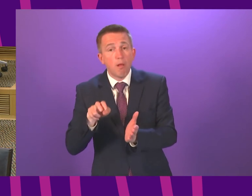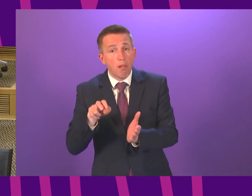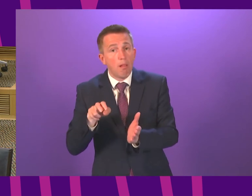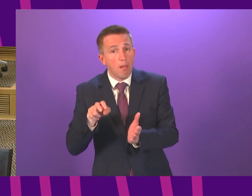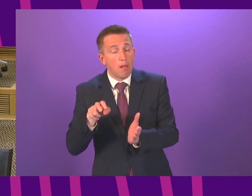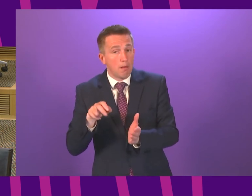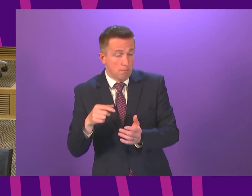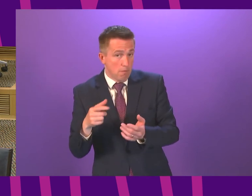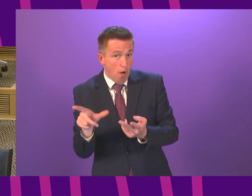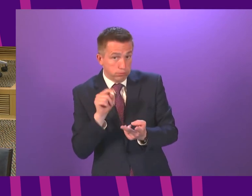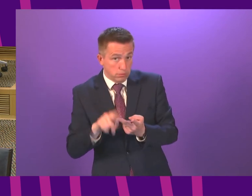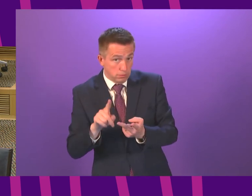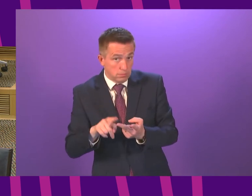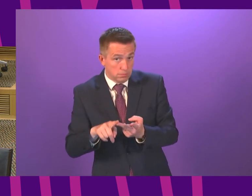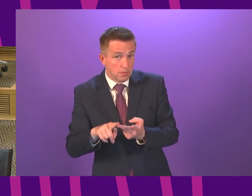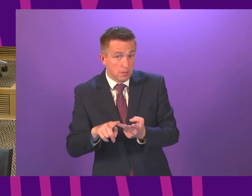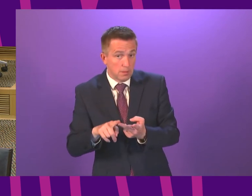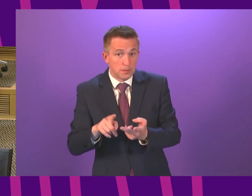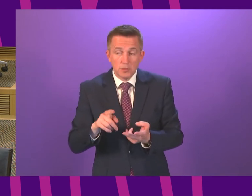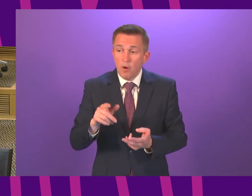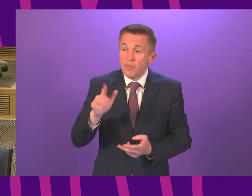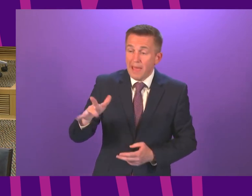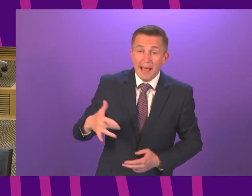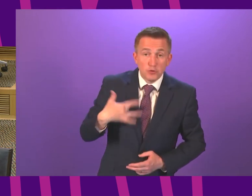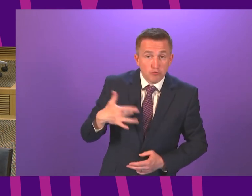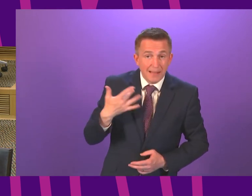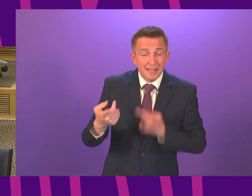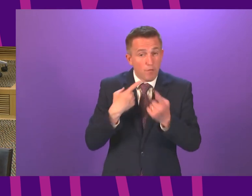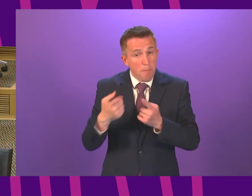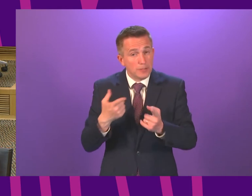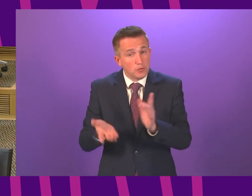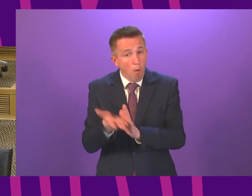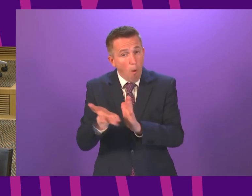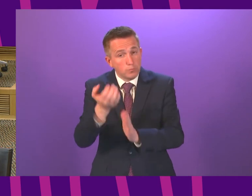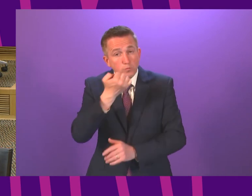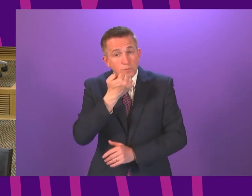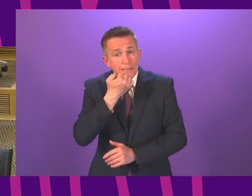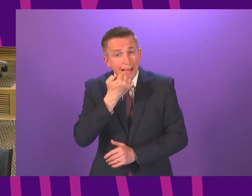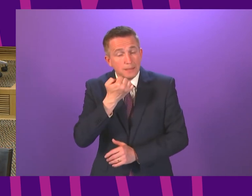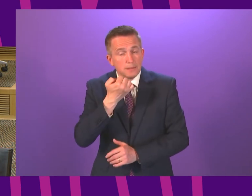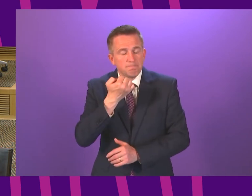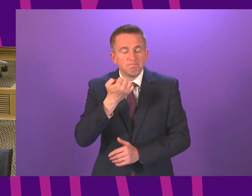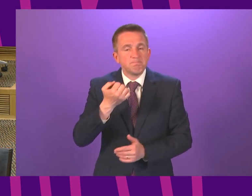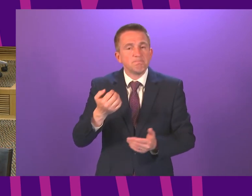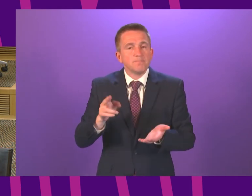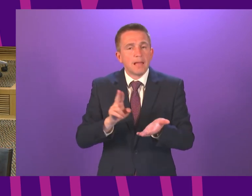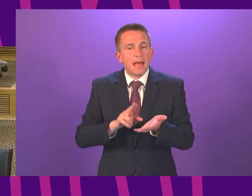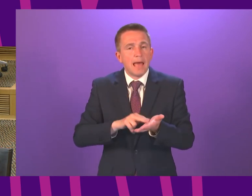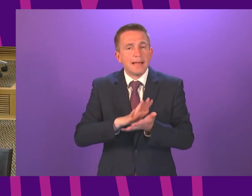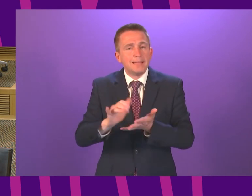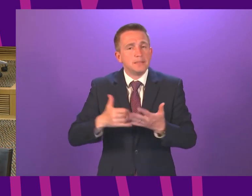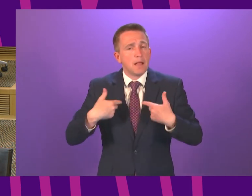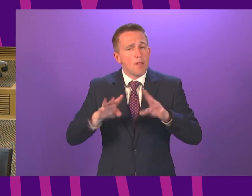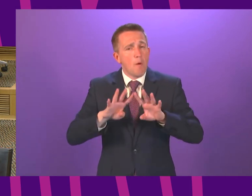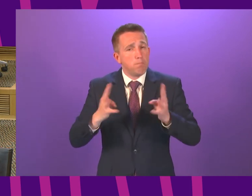helping make sure that people's address details are fully up to date to reassure people health boards are also on a